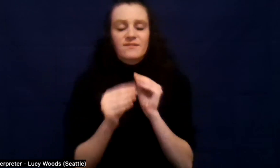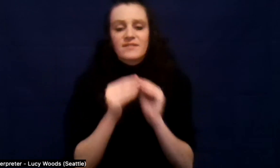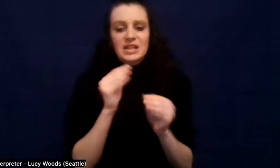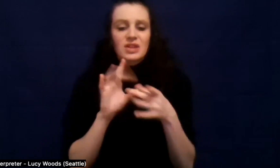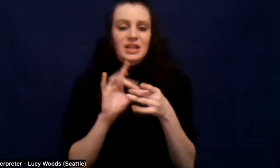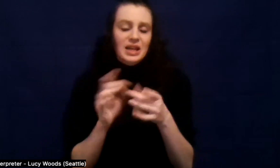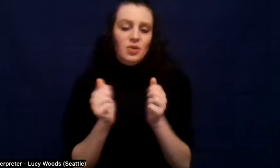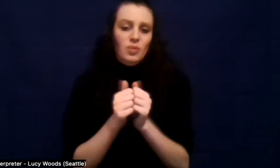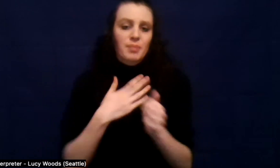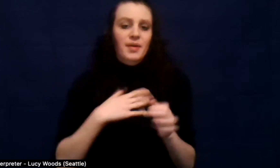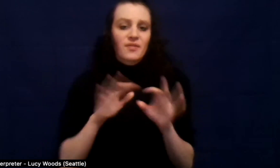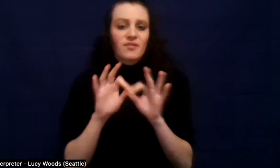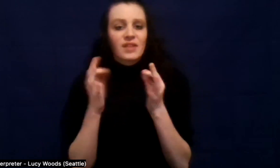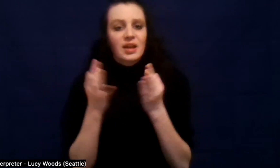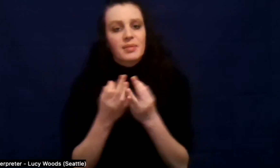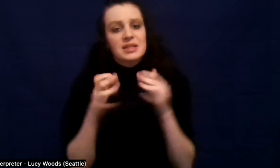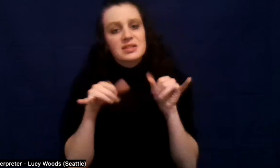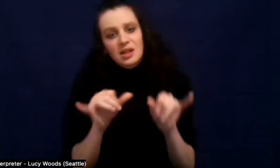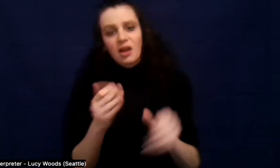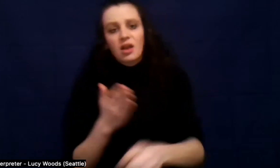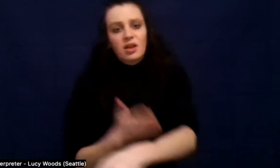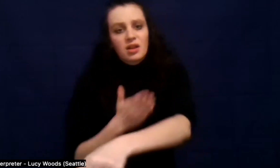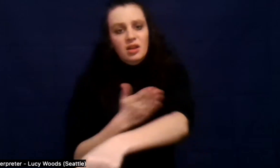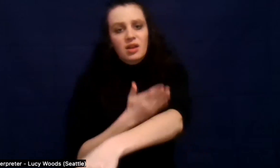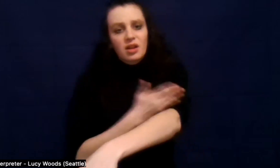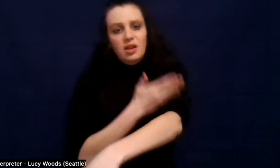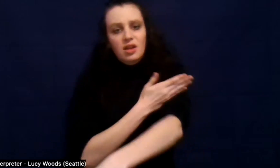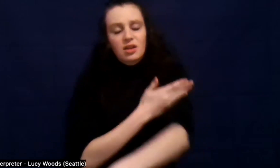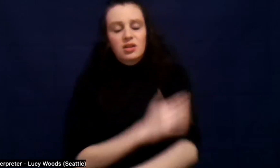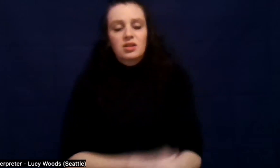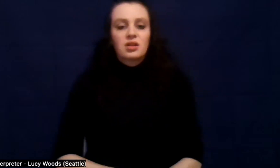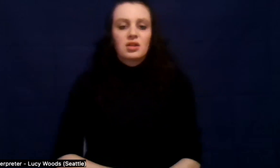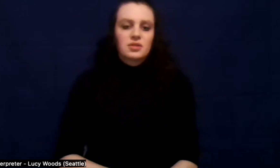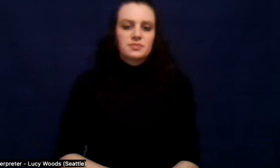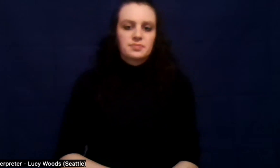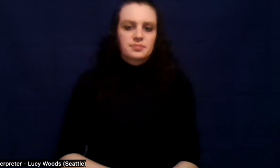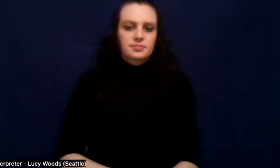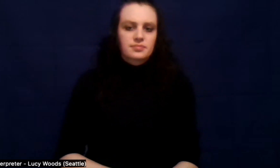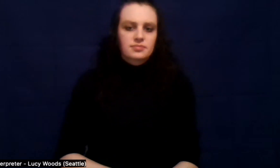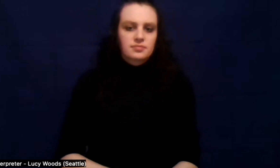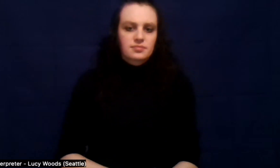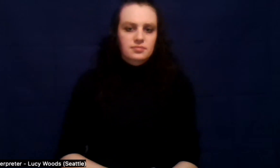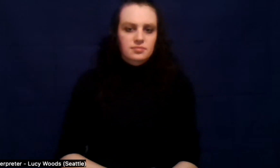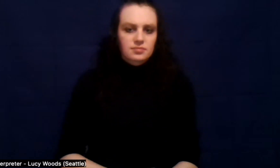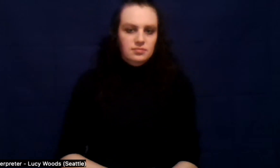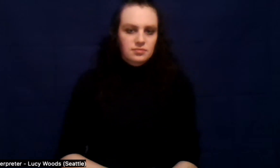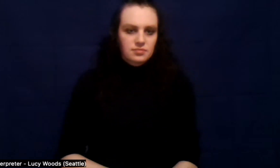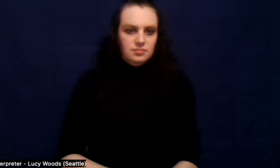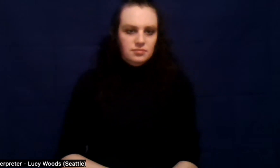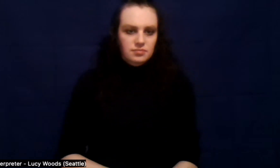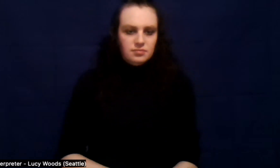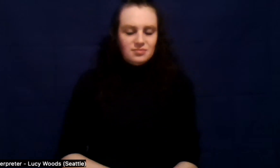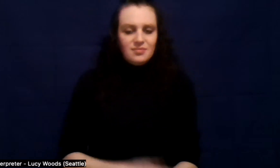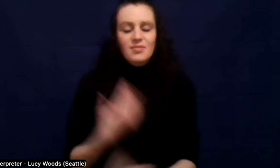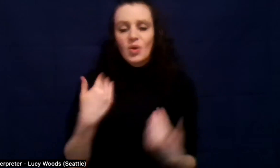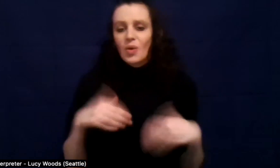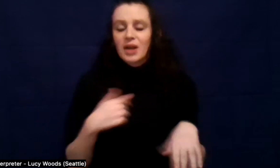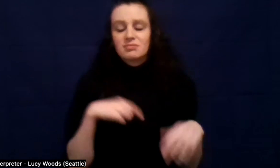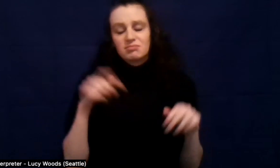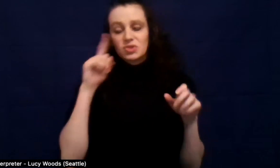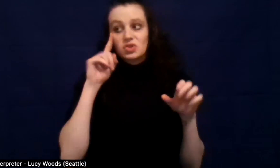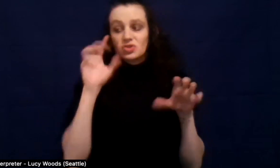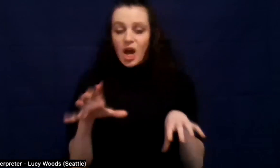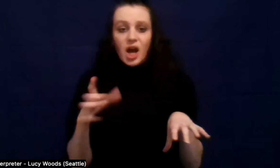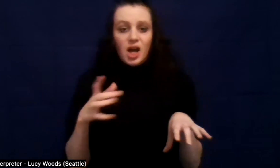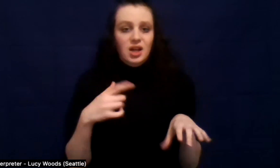and I still get to do that today. I get to work on relationships. Um, that is something that I really never thought would happen. Um,